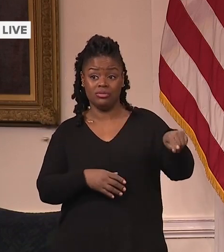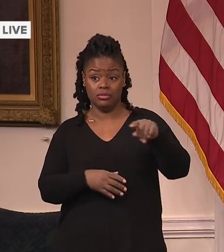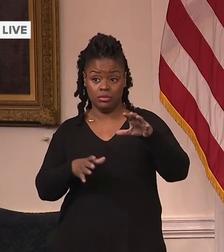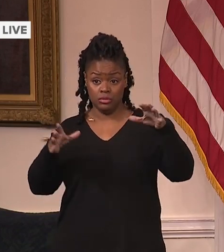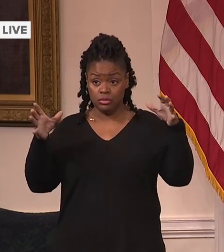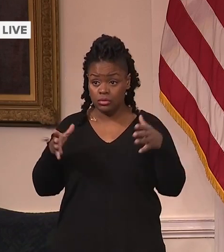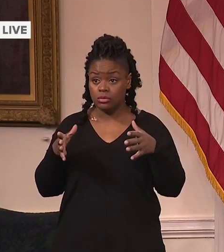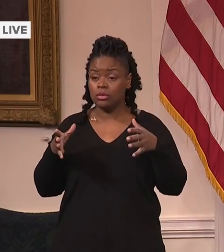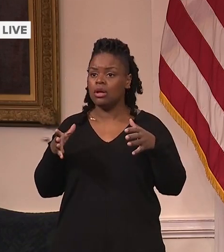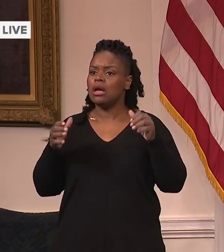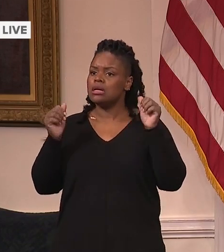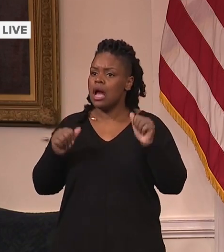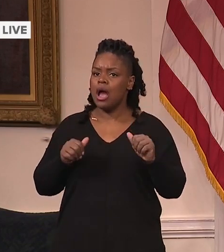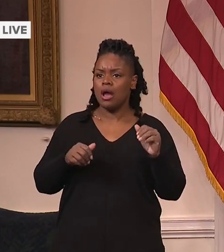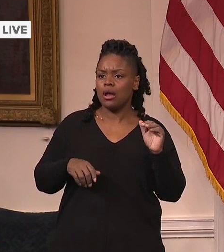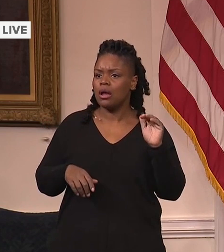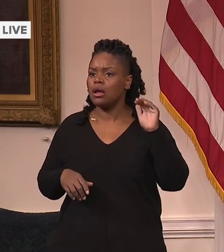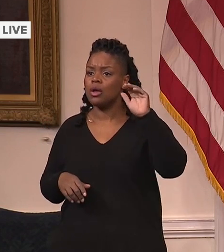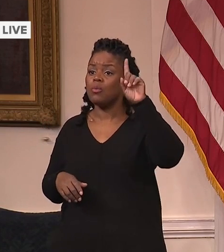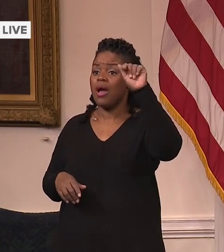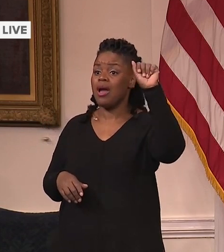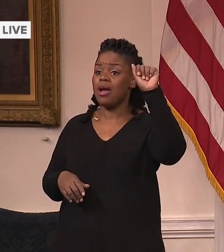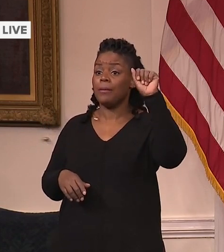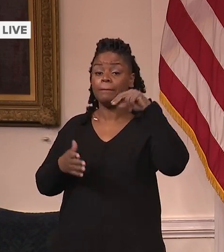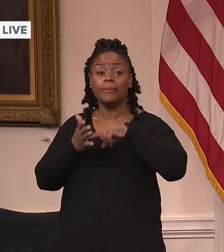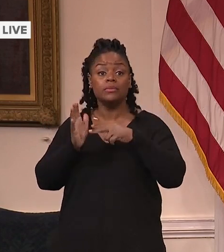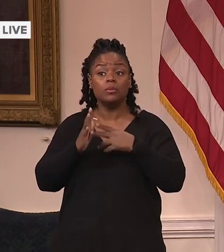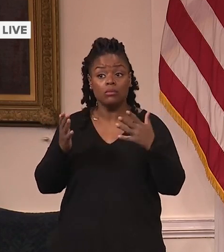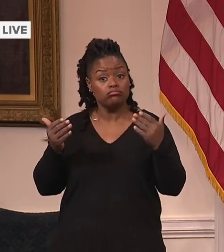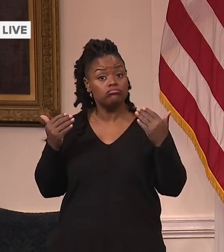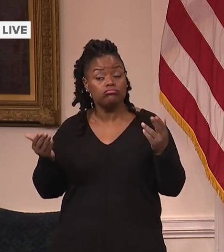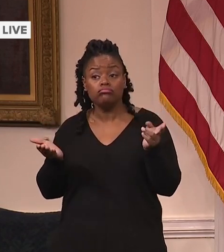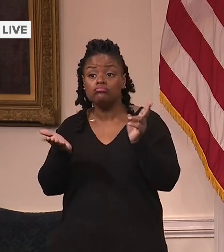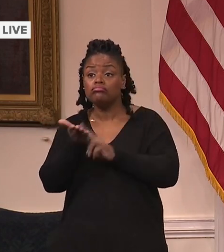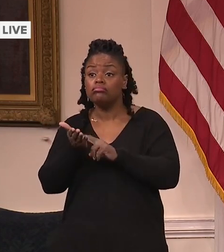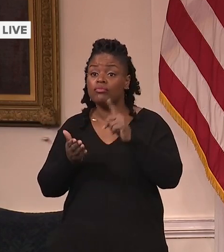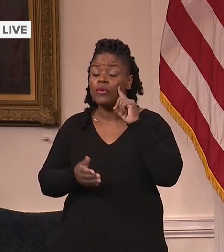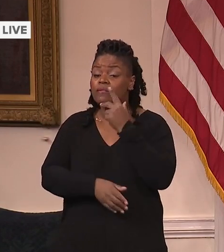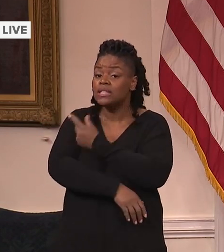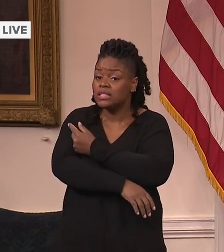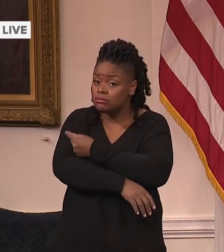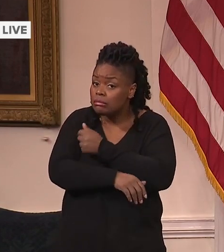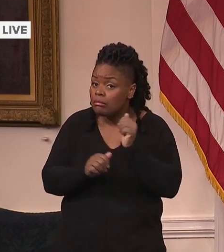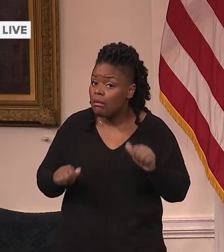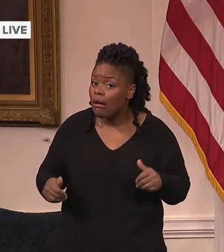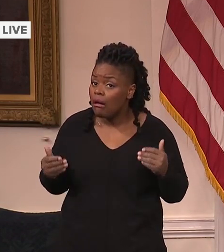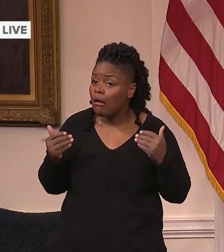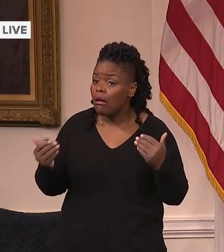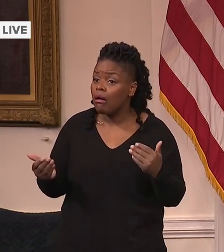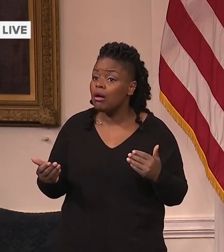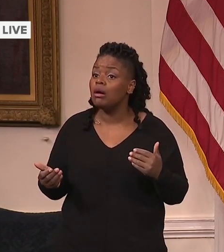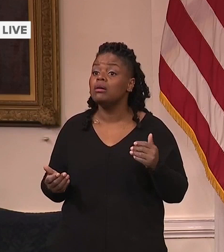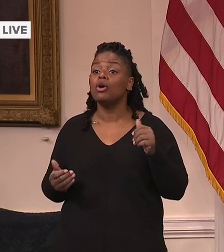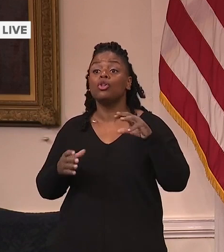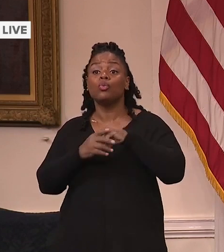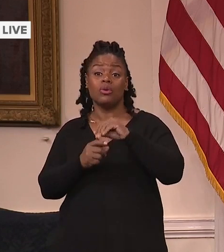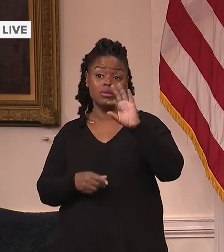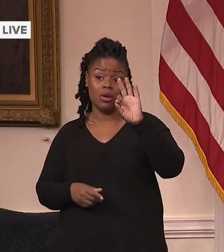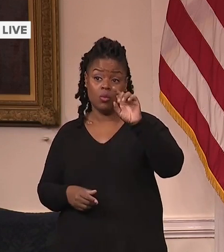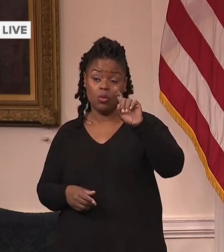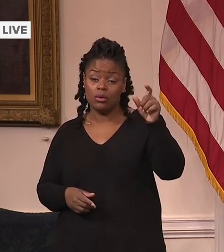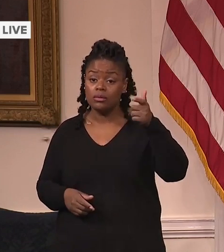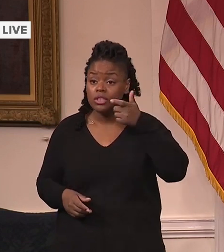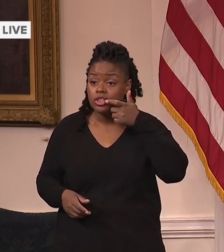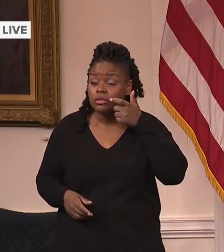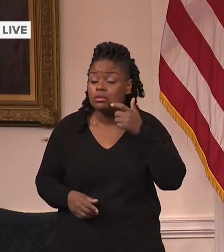eligible for vaccination and distribution to first responders and others, including 911 specialists and correctional